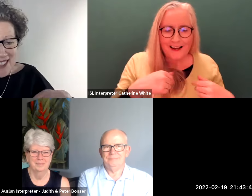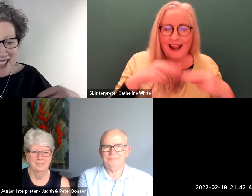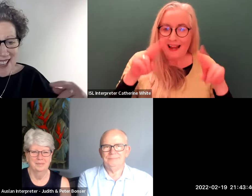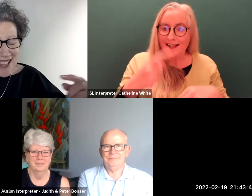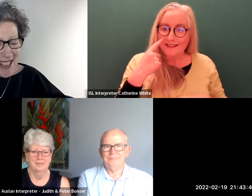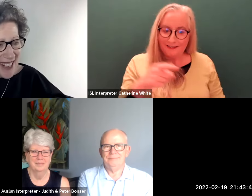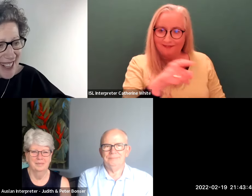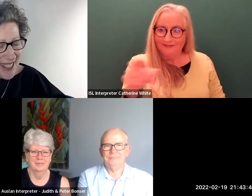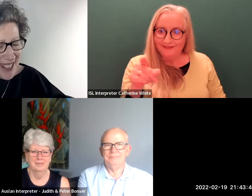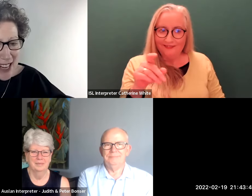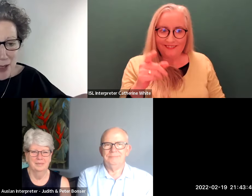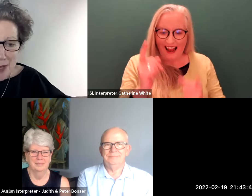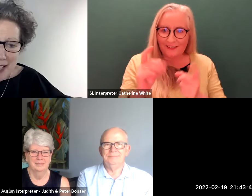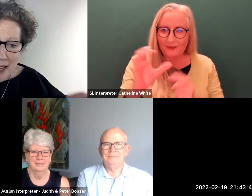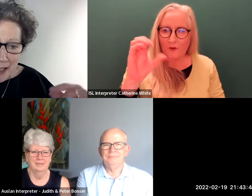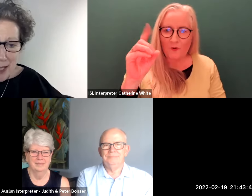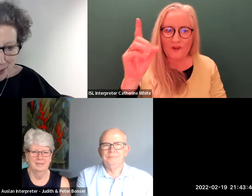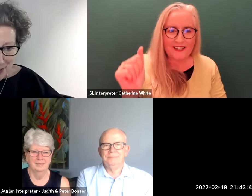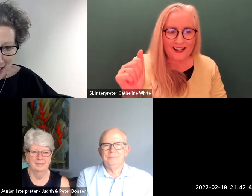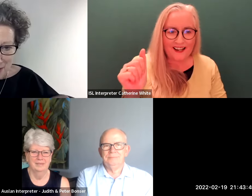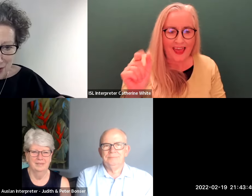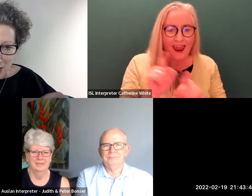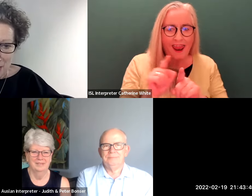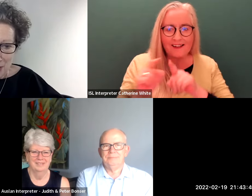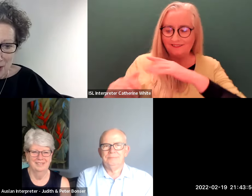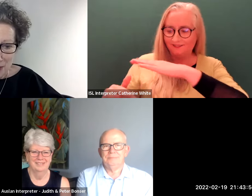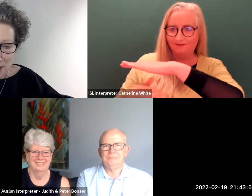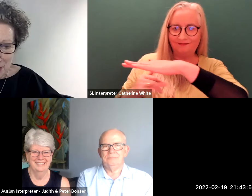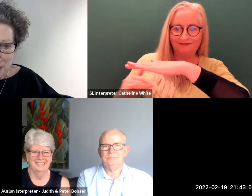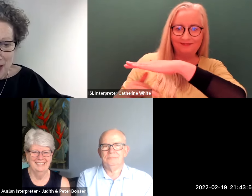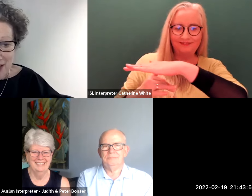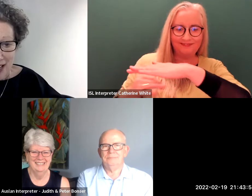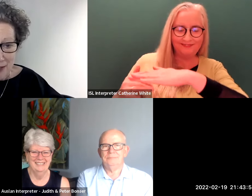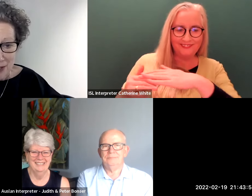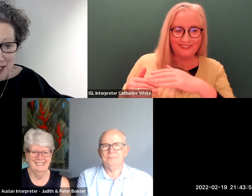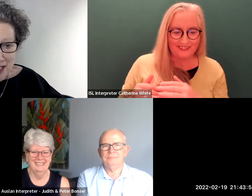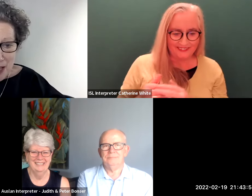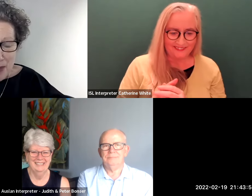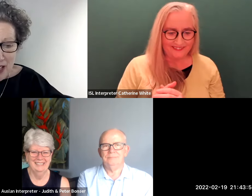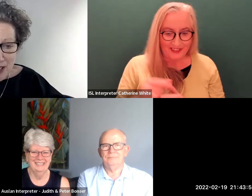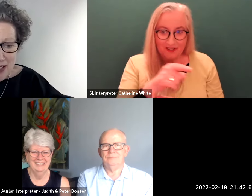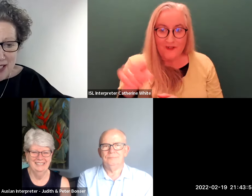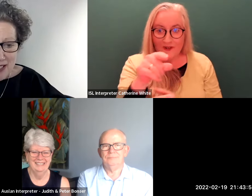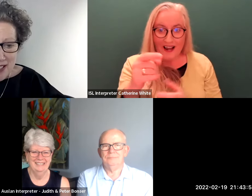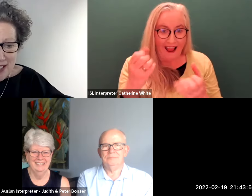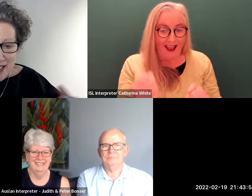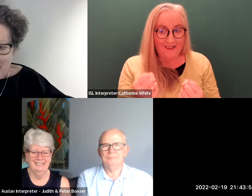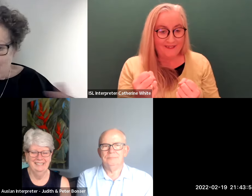the it's almost like an unspoken language that you you you and peter have because